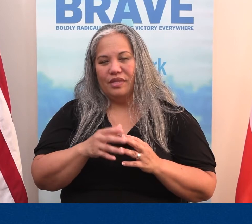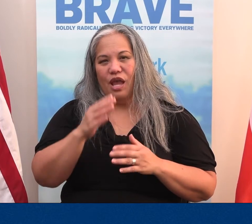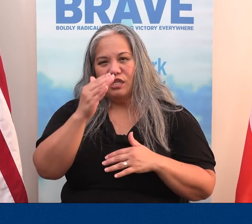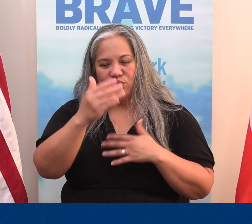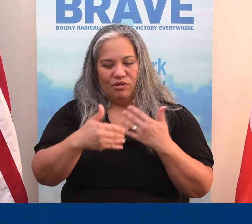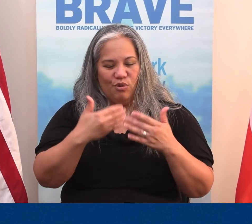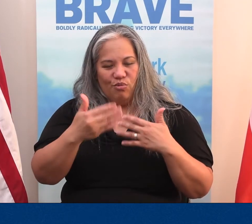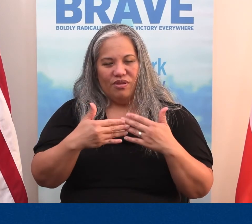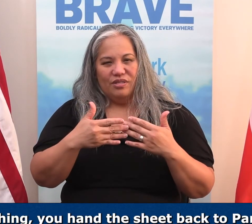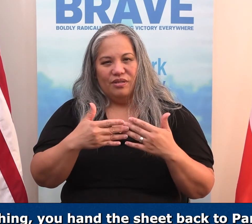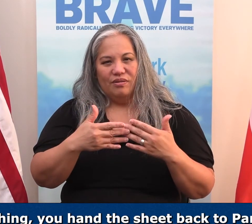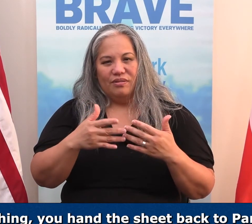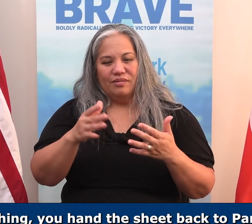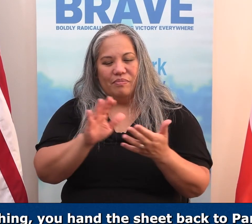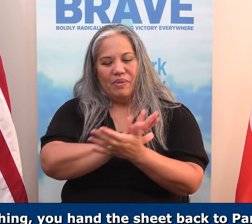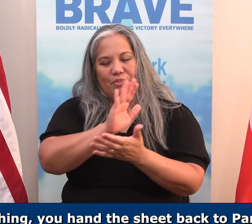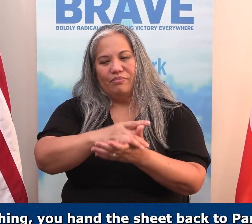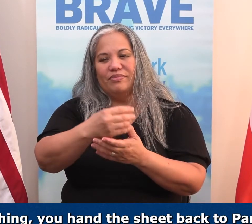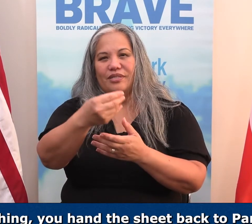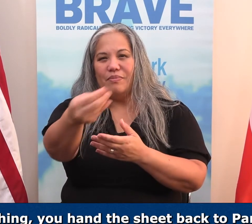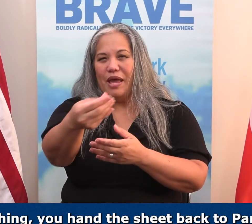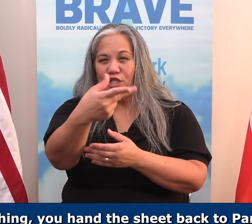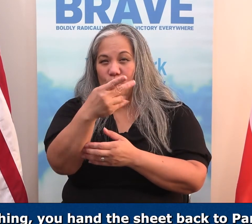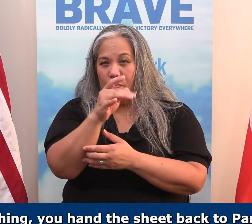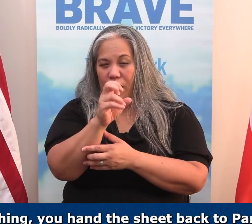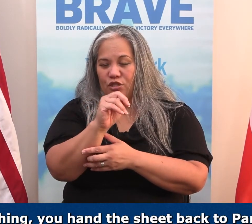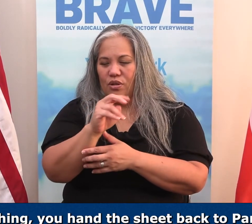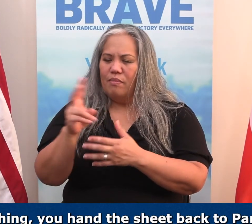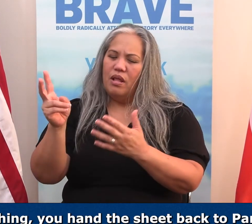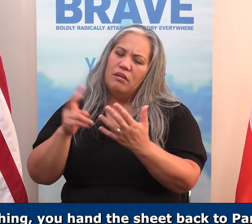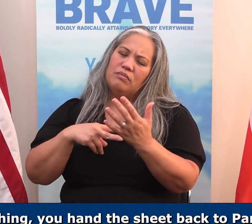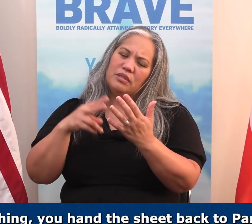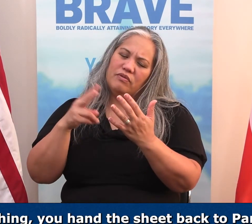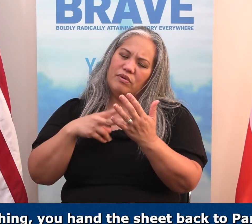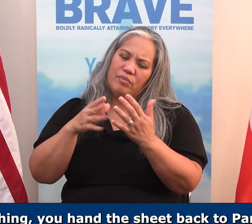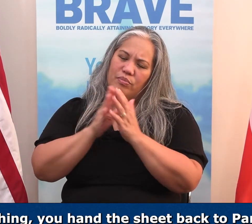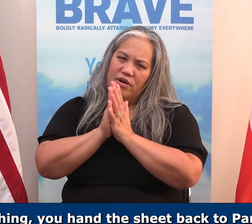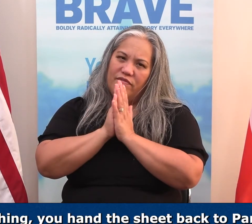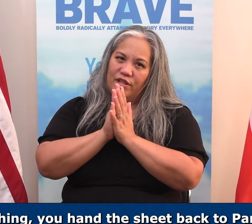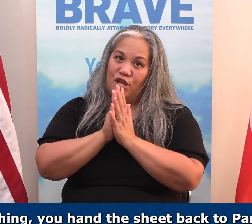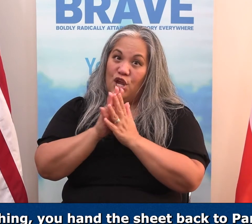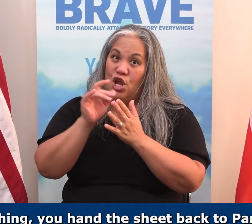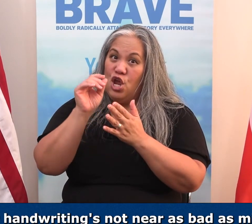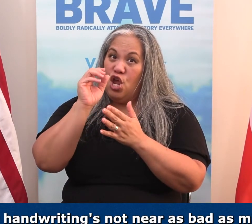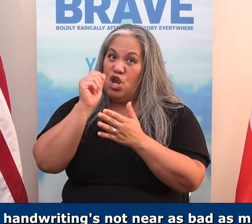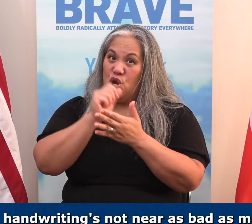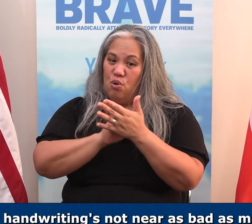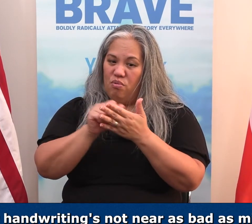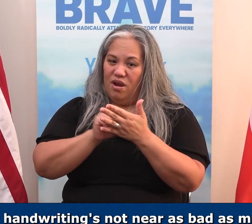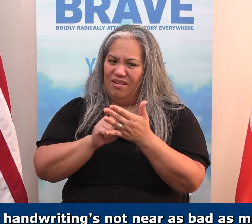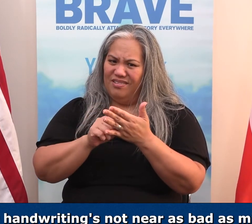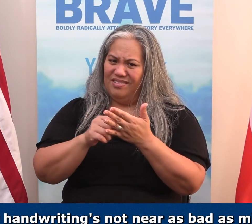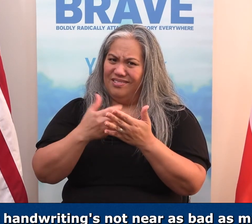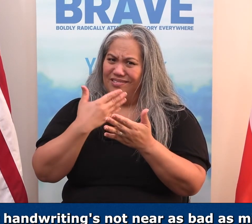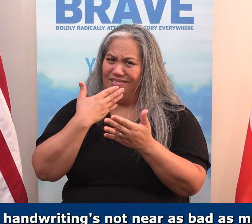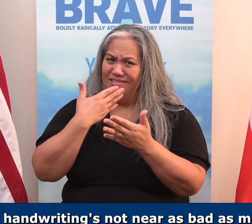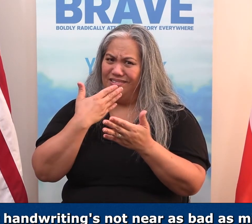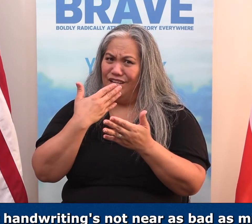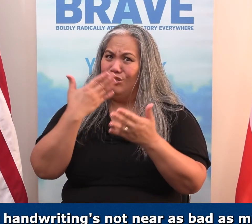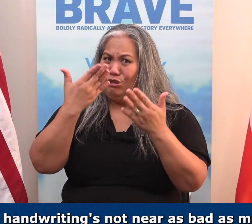Now, as you go through this thing, you hand the sheep back to Poncho, and you let them look it on over, and prayerfully your handwriting's not near as bad as mine,